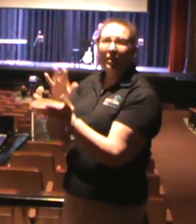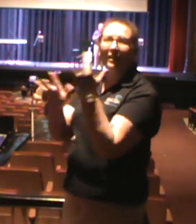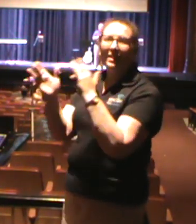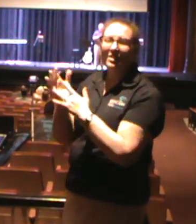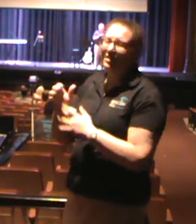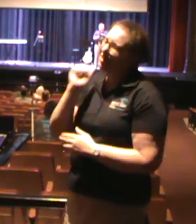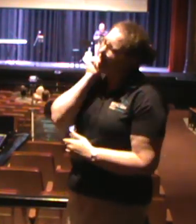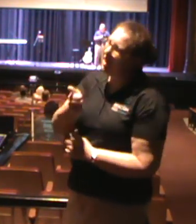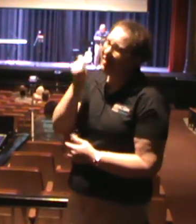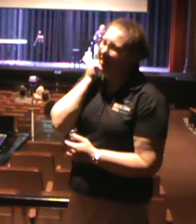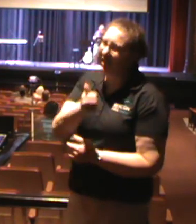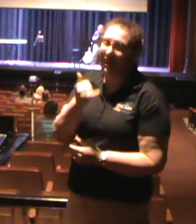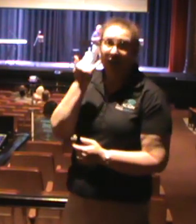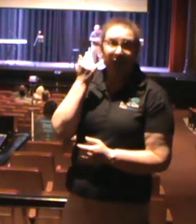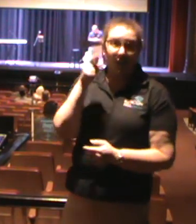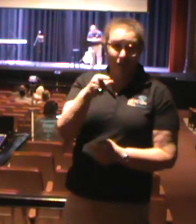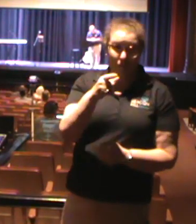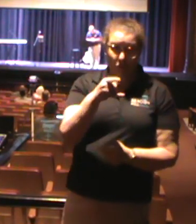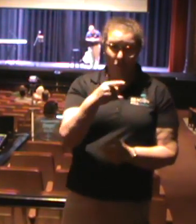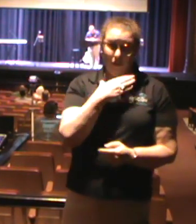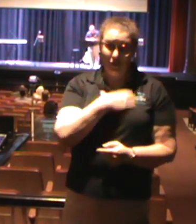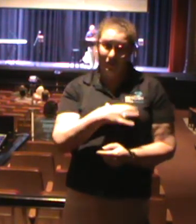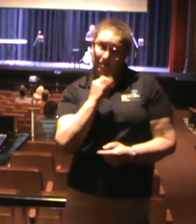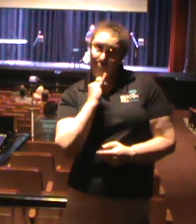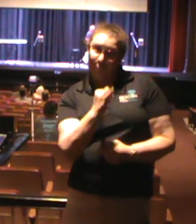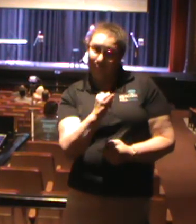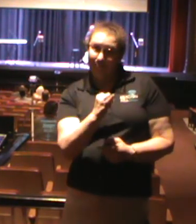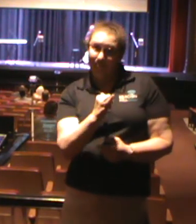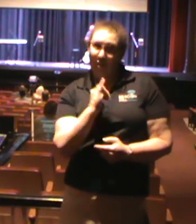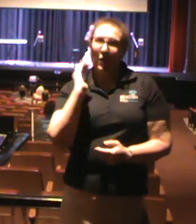Hill Church. Amen? We're so thankful that you're here.